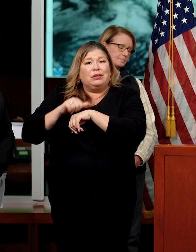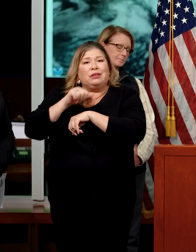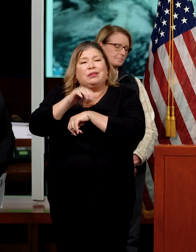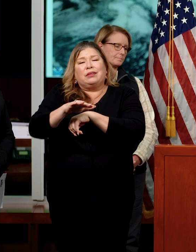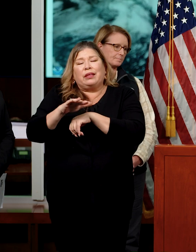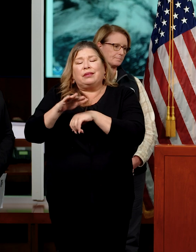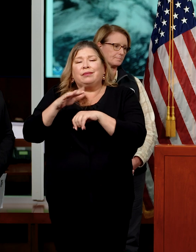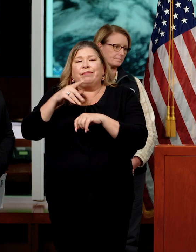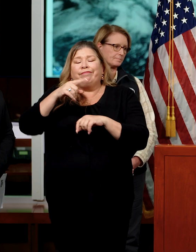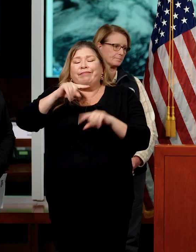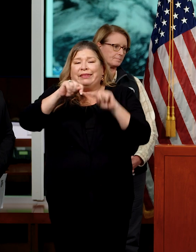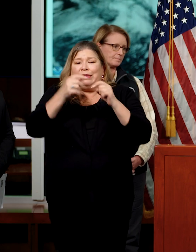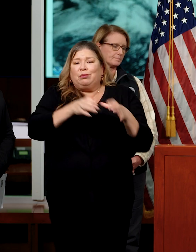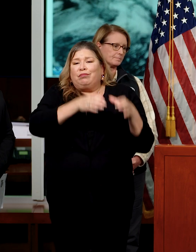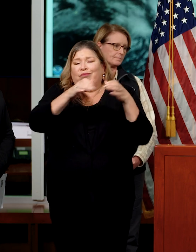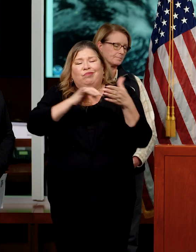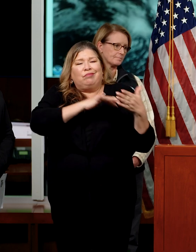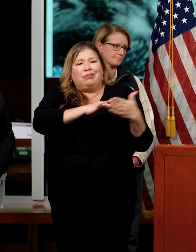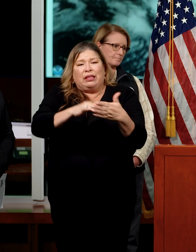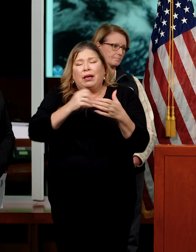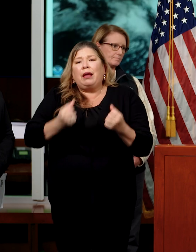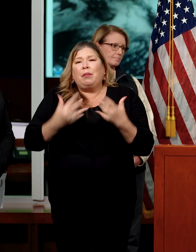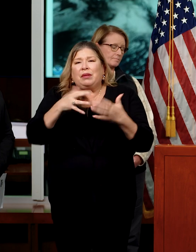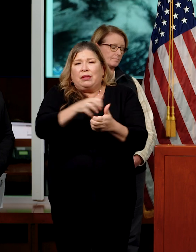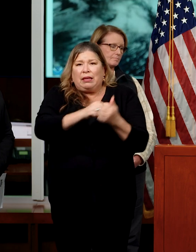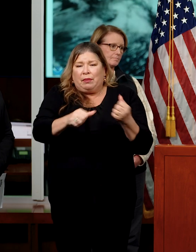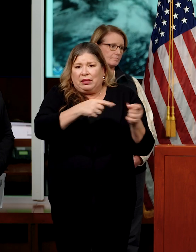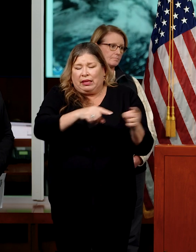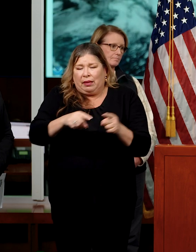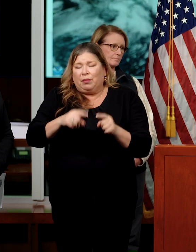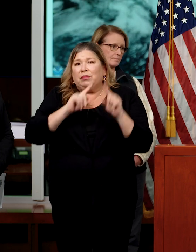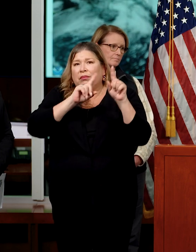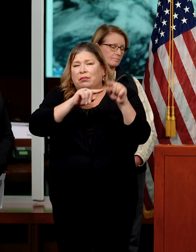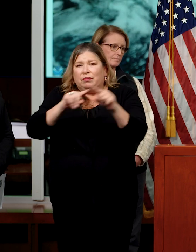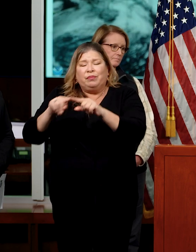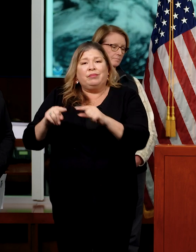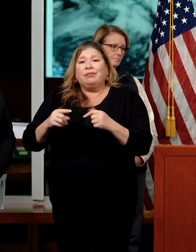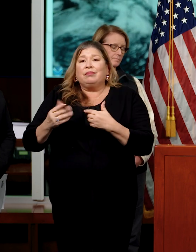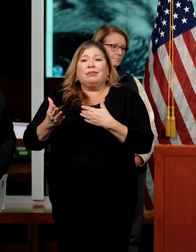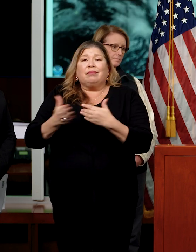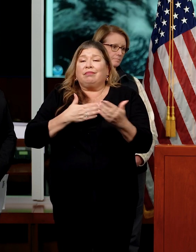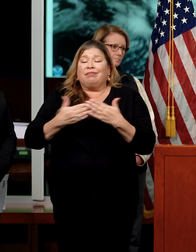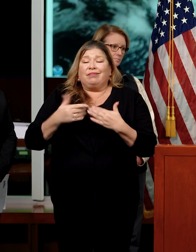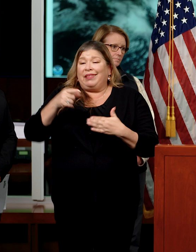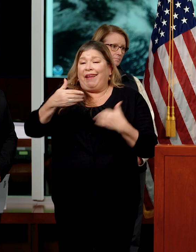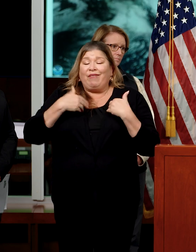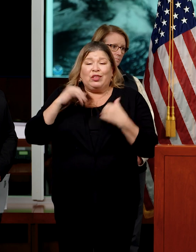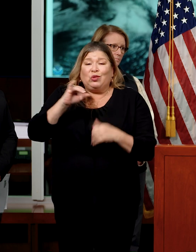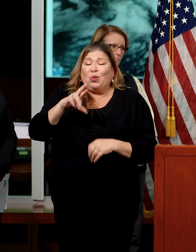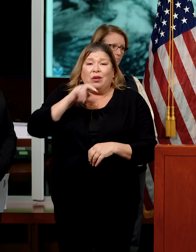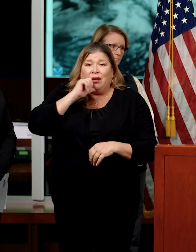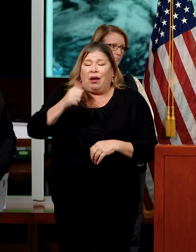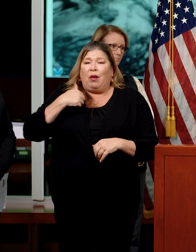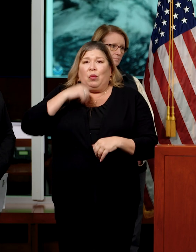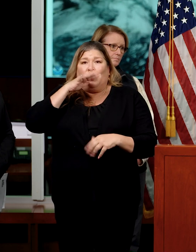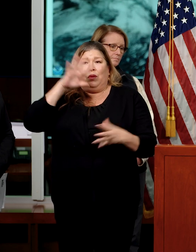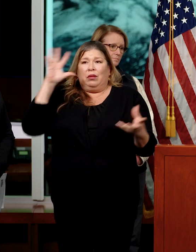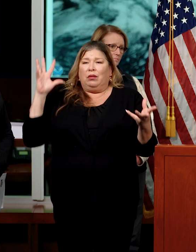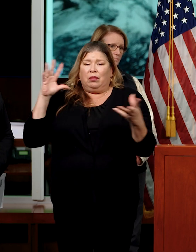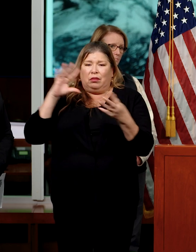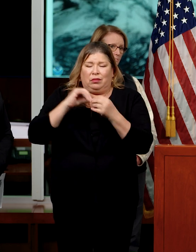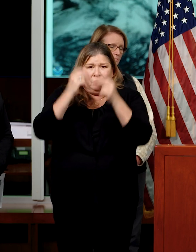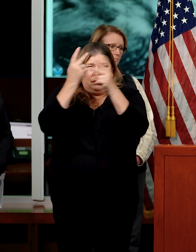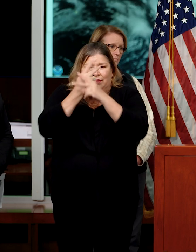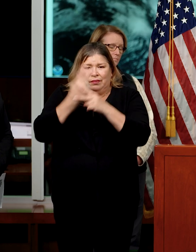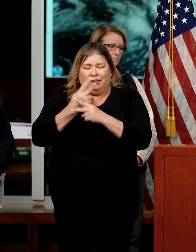assessment teams into other counties, and it won't make any difference whether they have insurance or not. We'll be tallying all of that